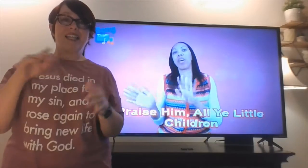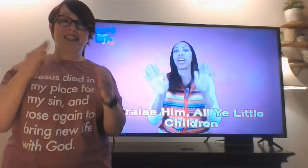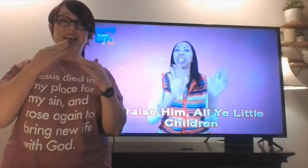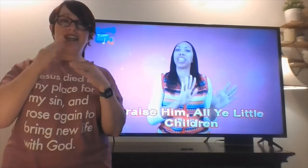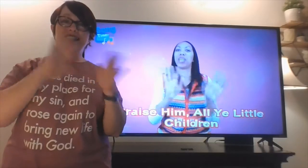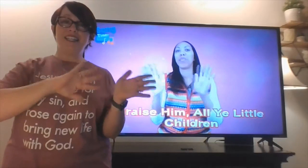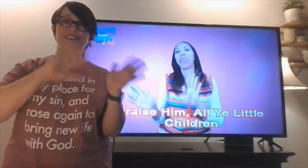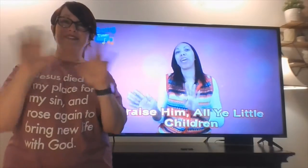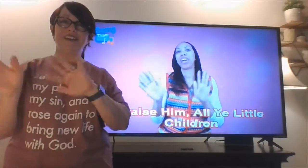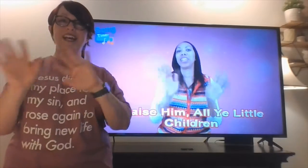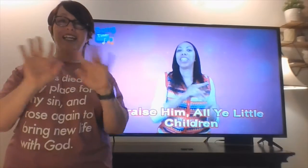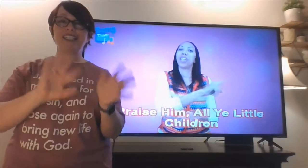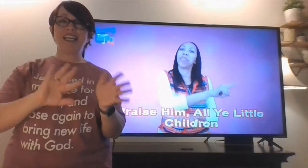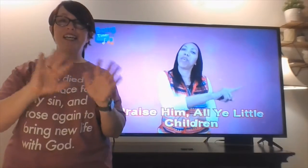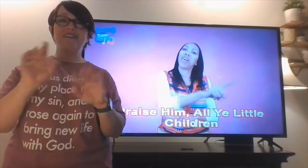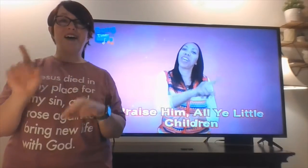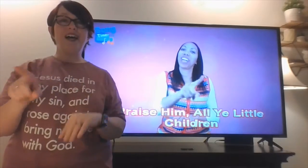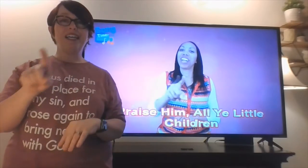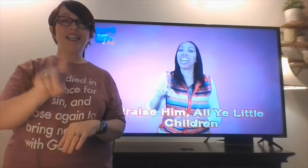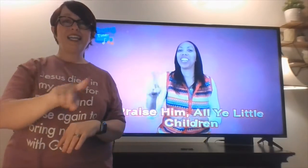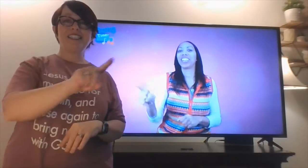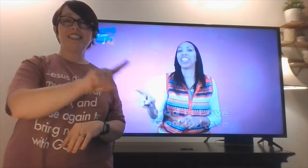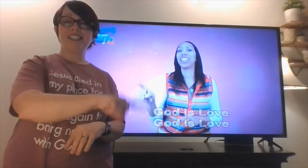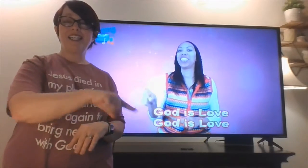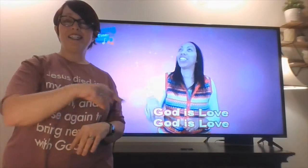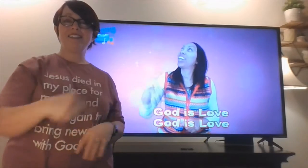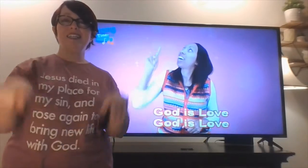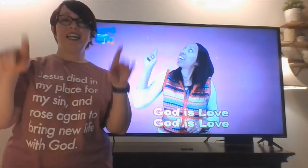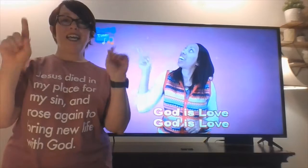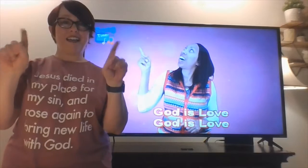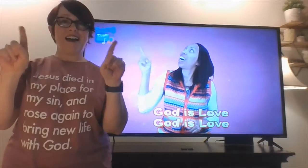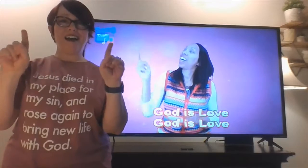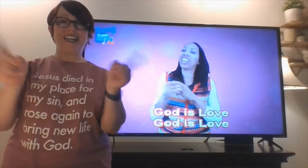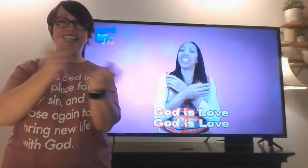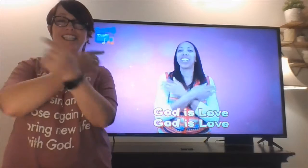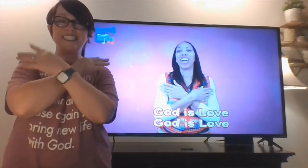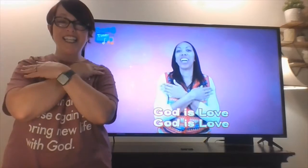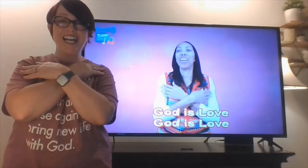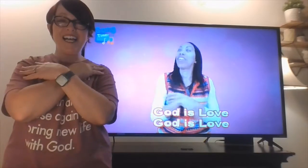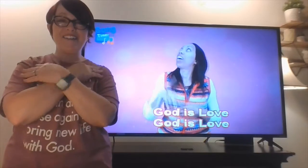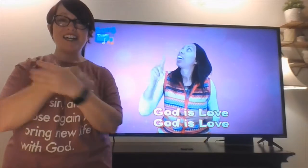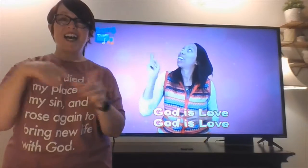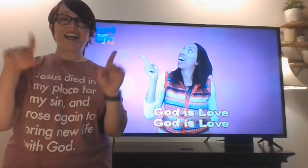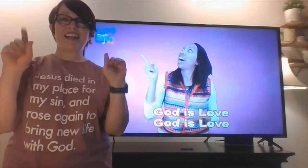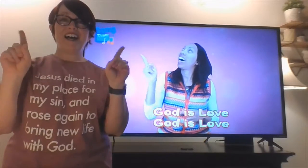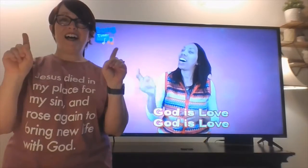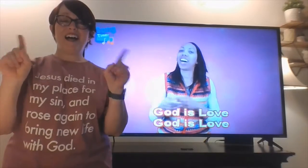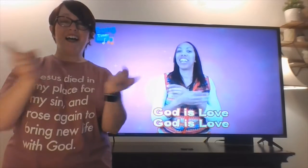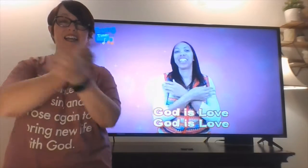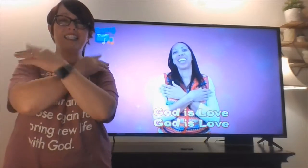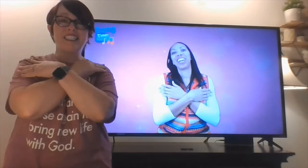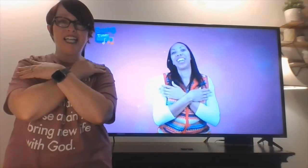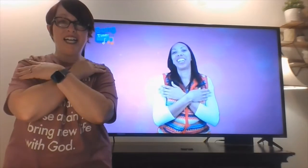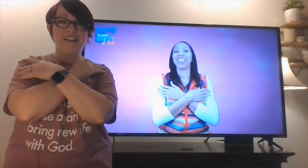Praise Him, praise Him, all your little children! God is love! God is love!